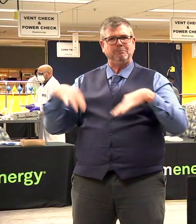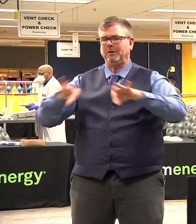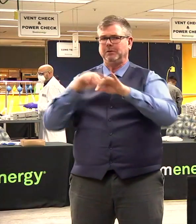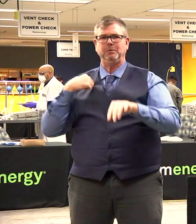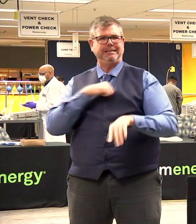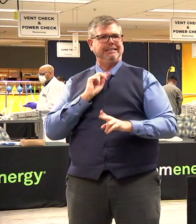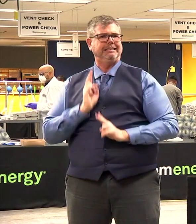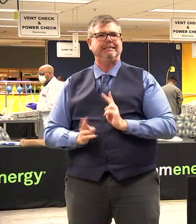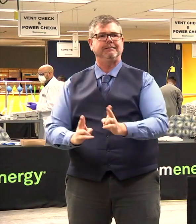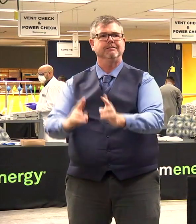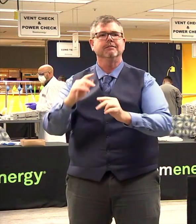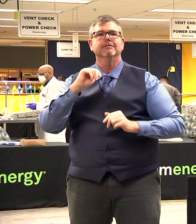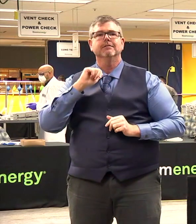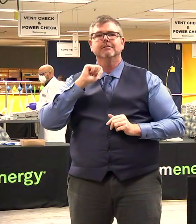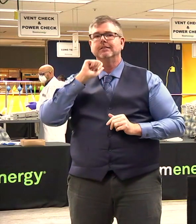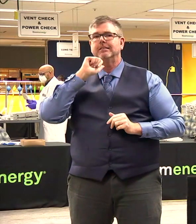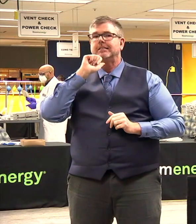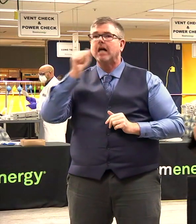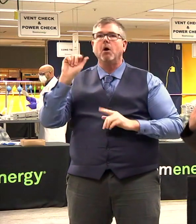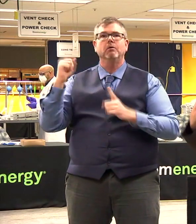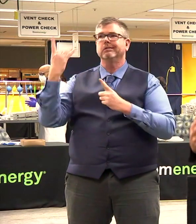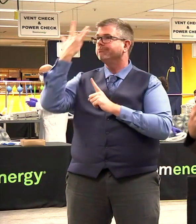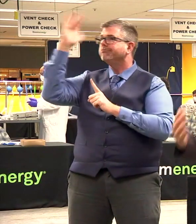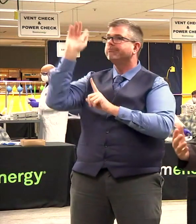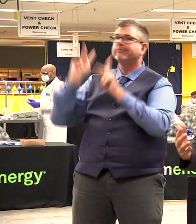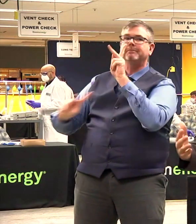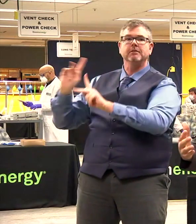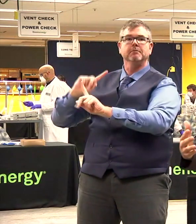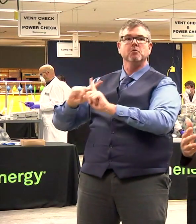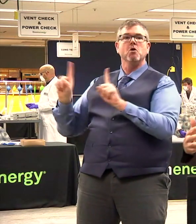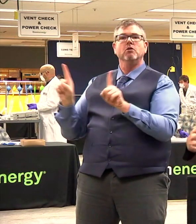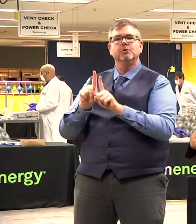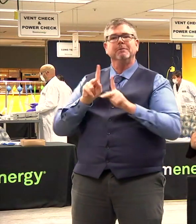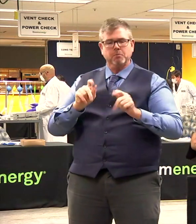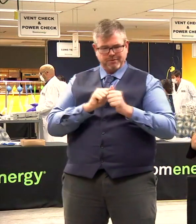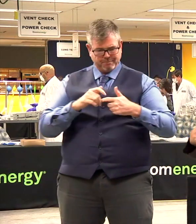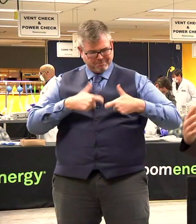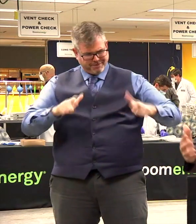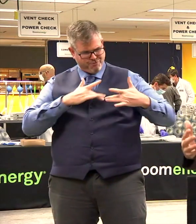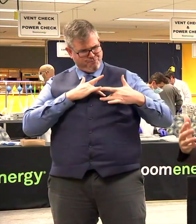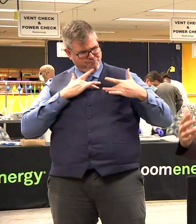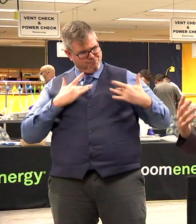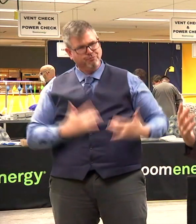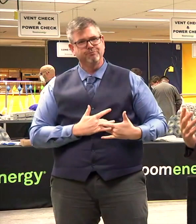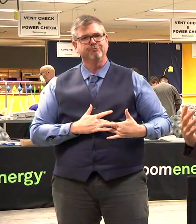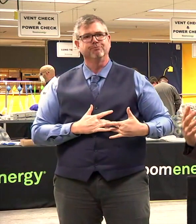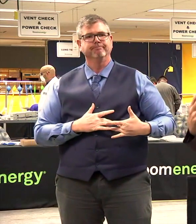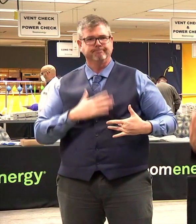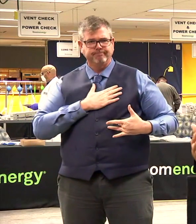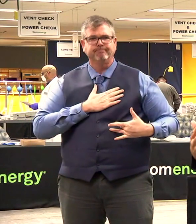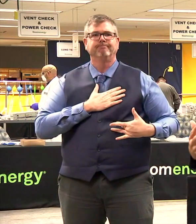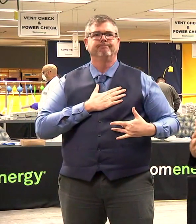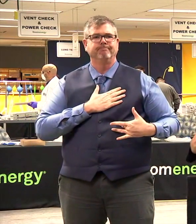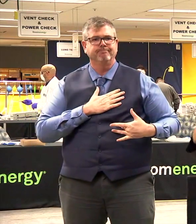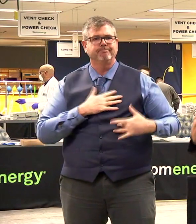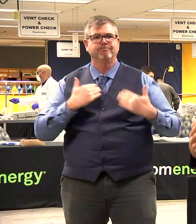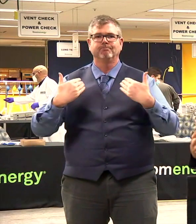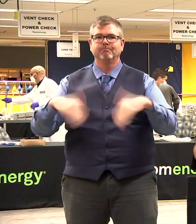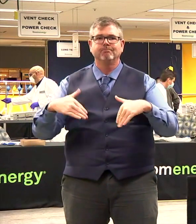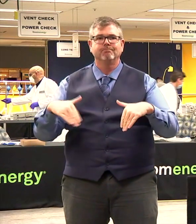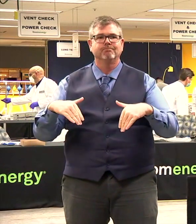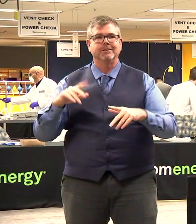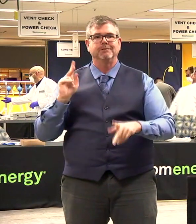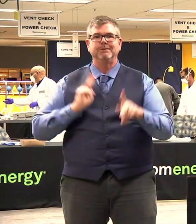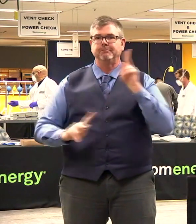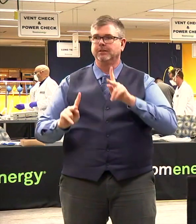just so inheartened by what I have seen from the incredible people behind me who are working all